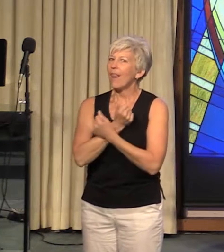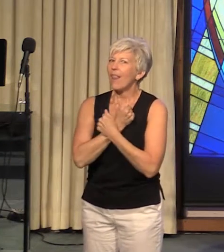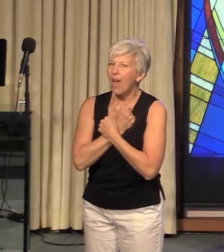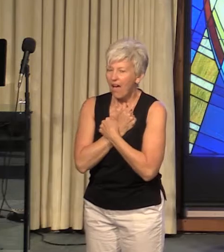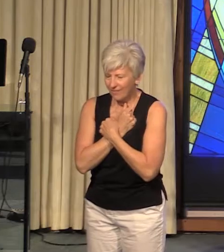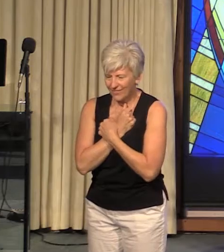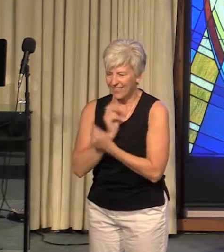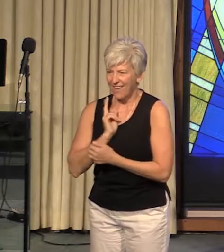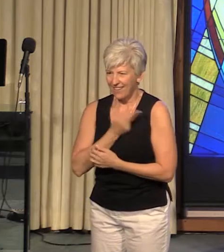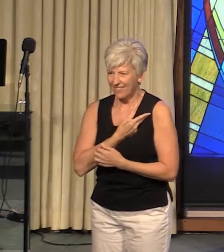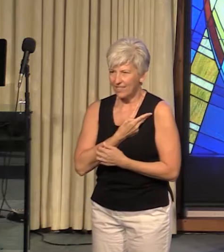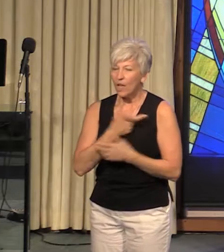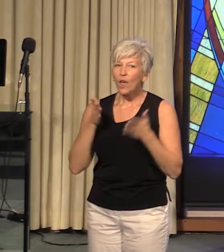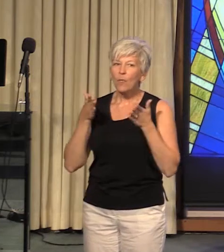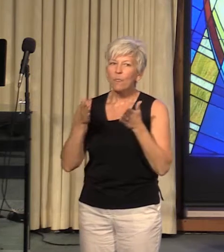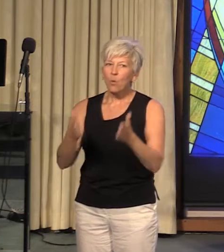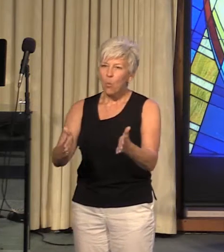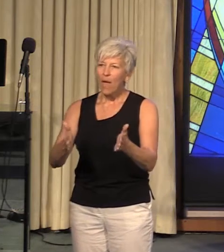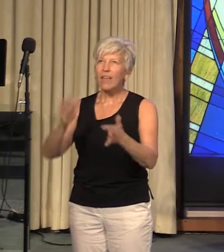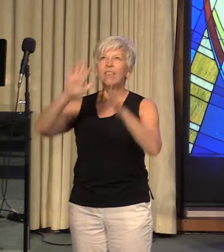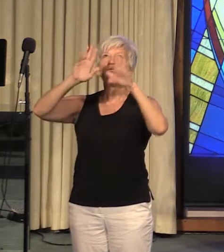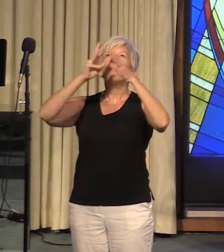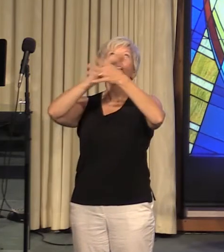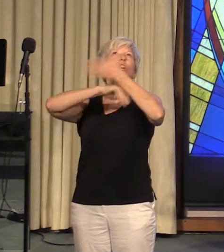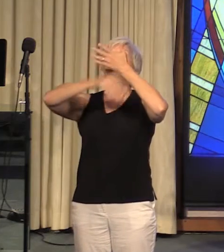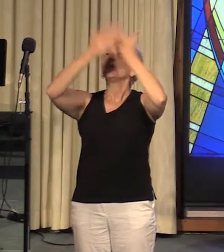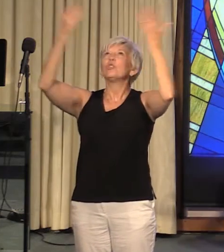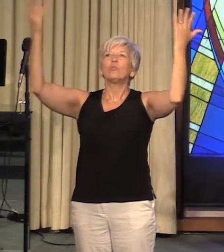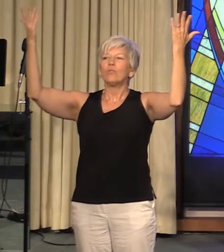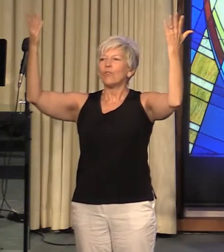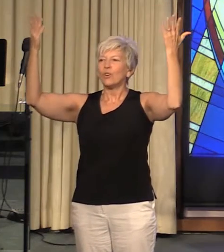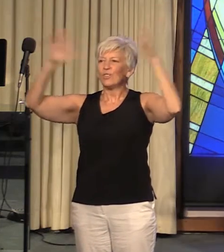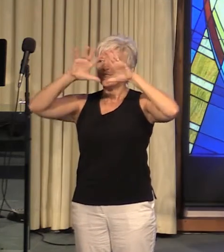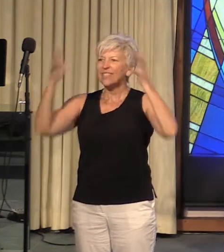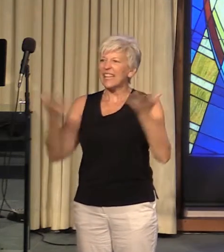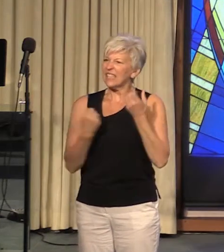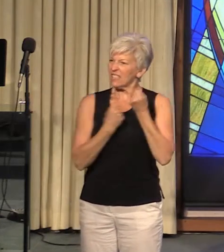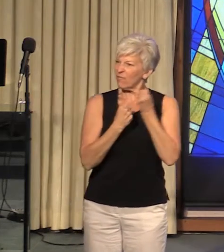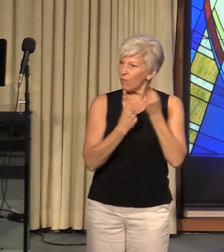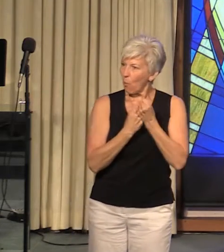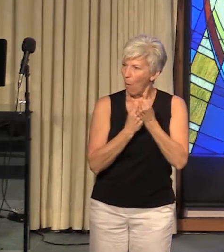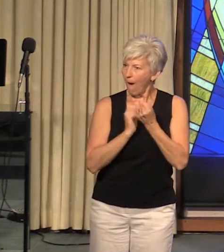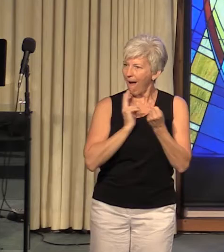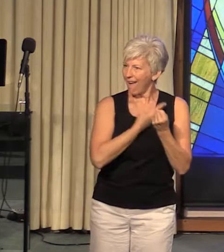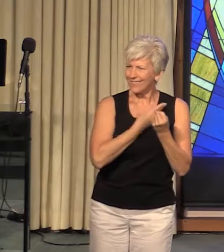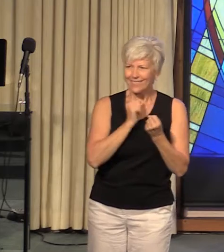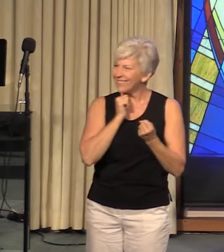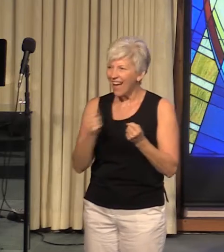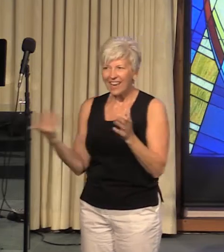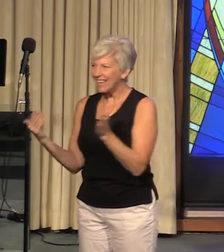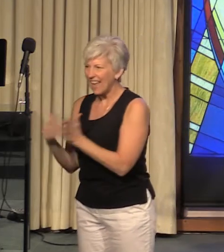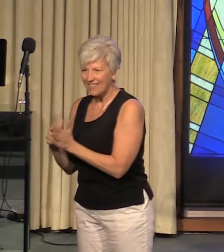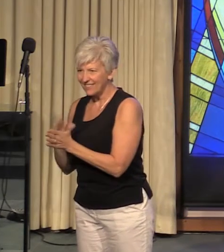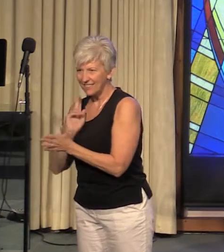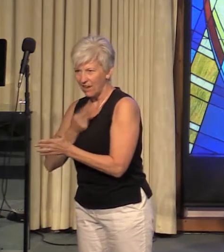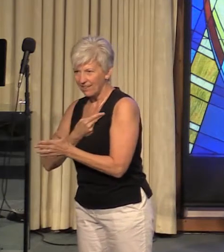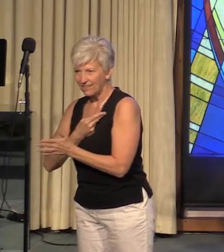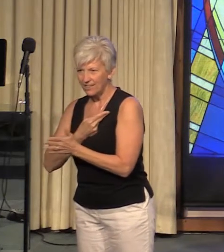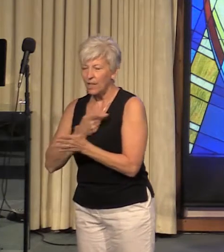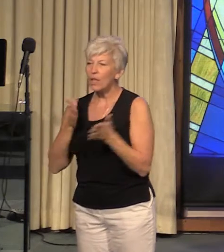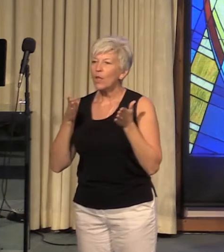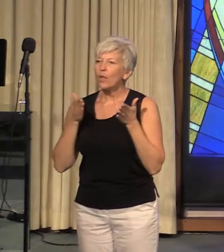the way that the universe is for us and not against us, the way that the universe